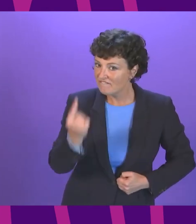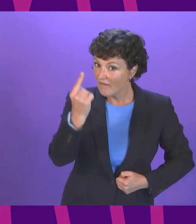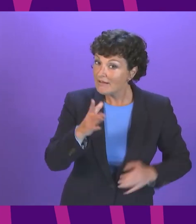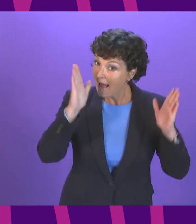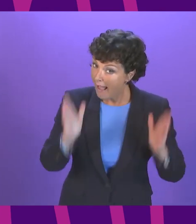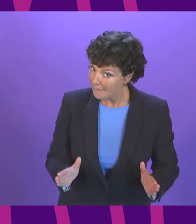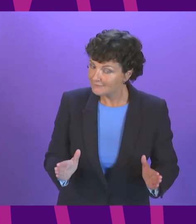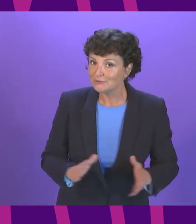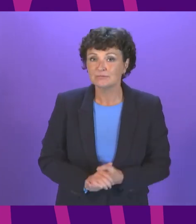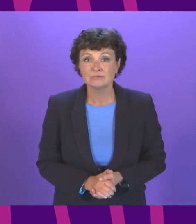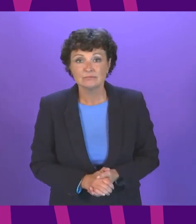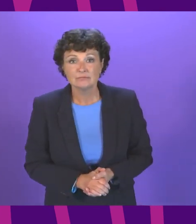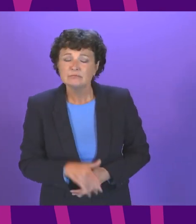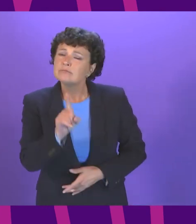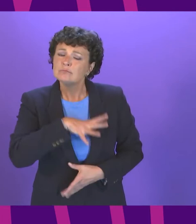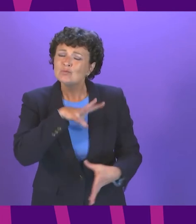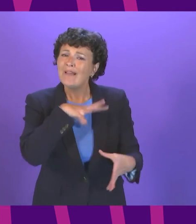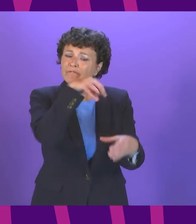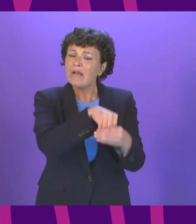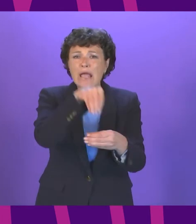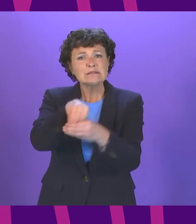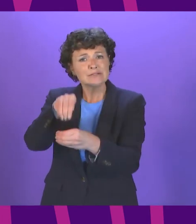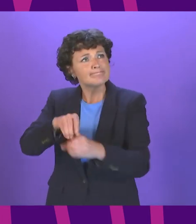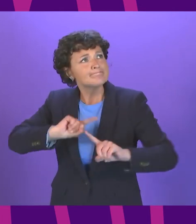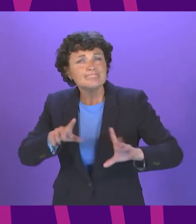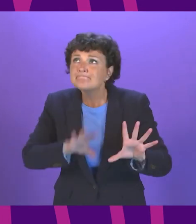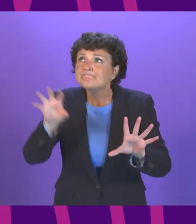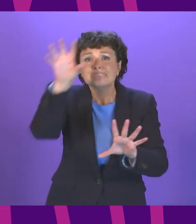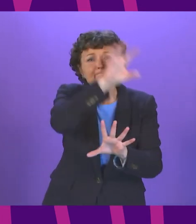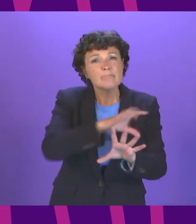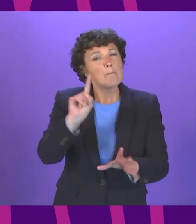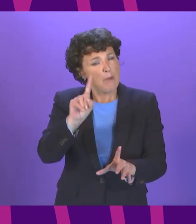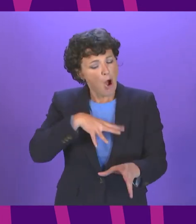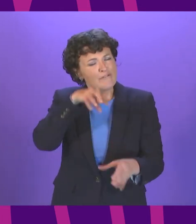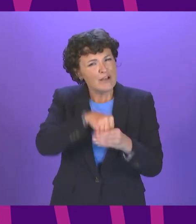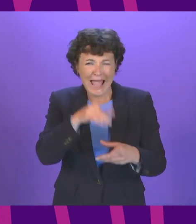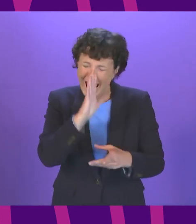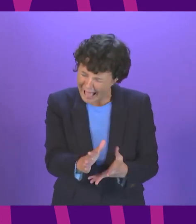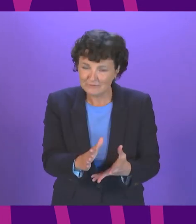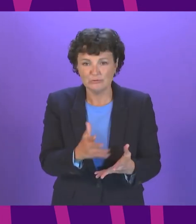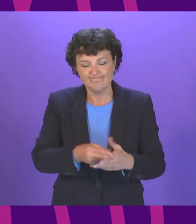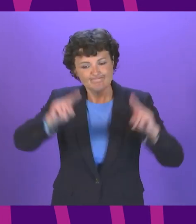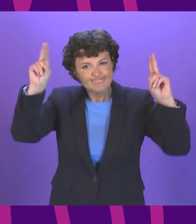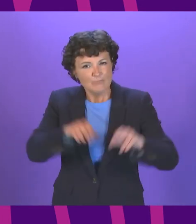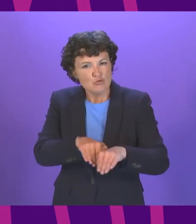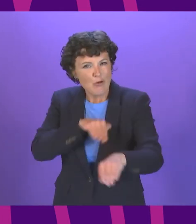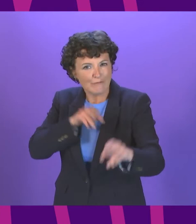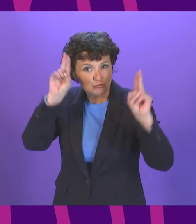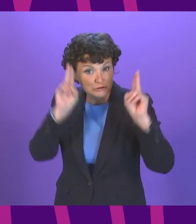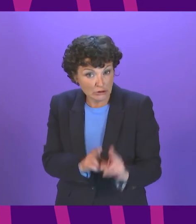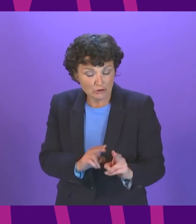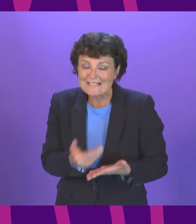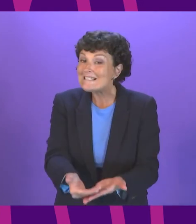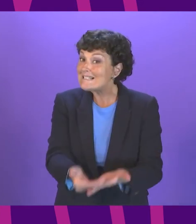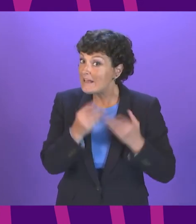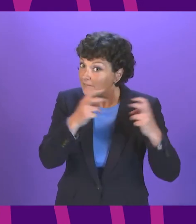the links between our places will continue to be important but these investments need to deliver on traffic reduction safety community benefits